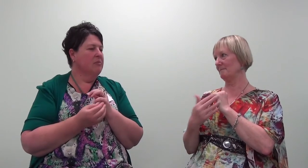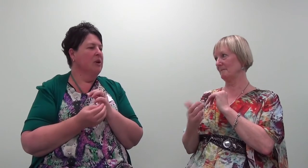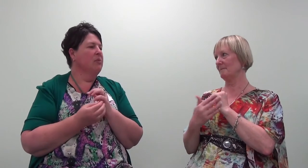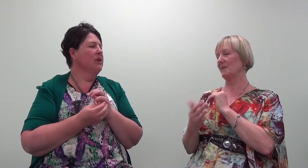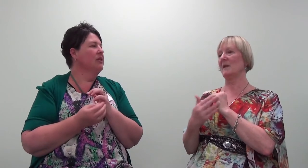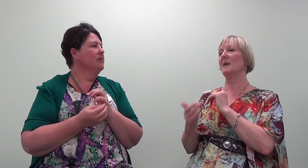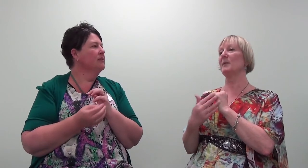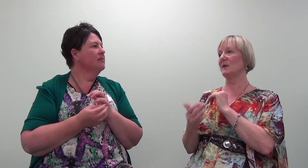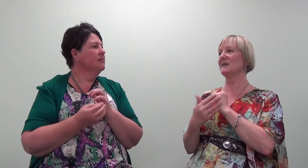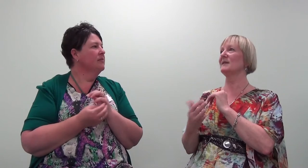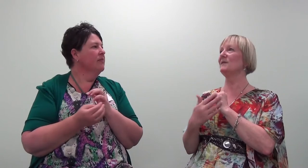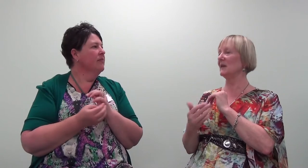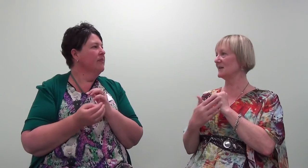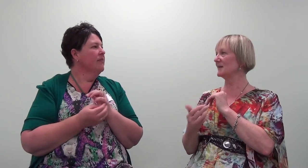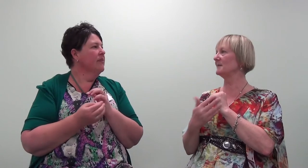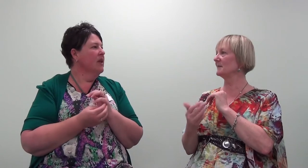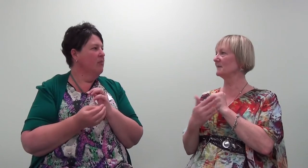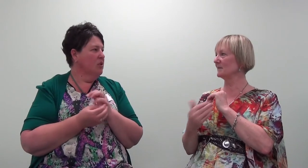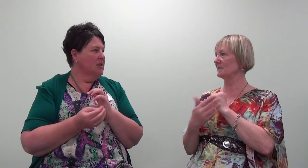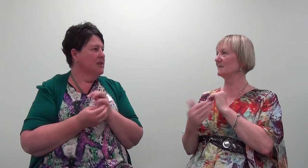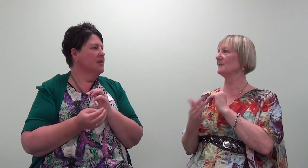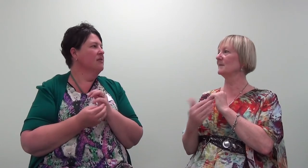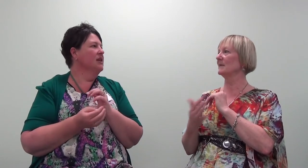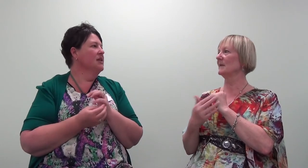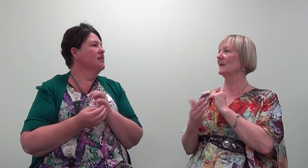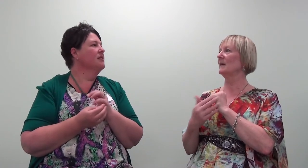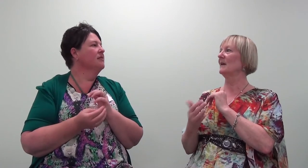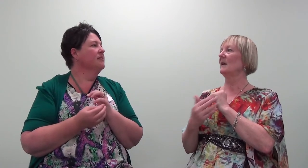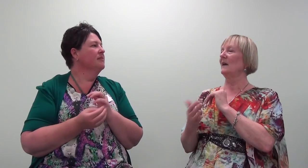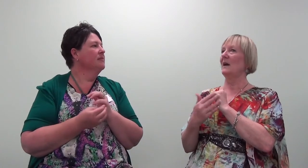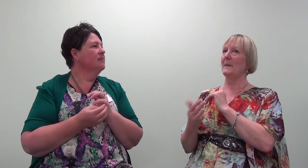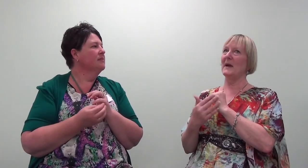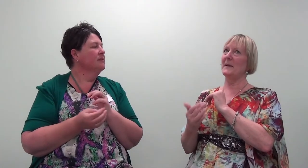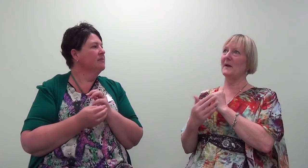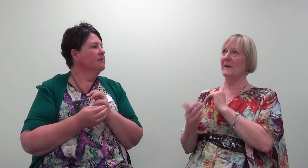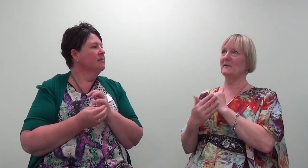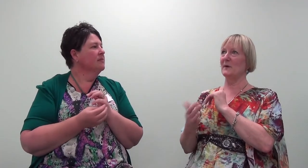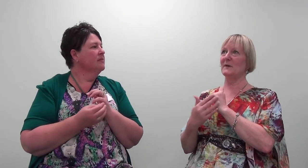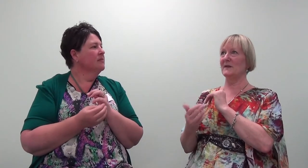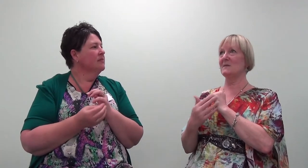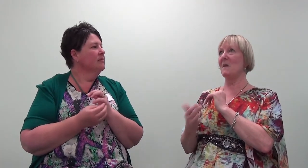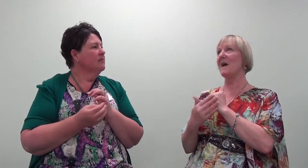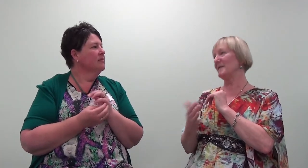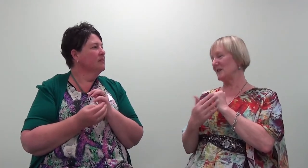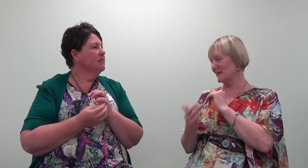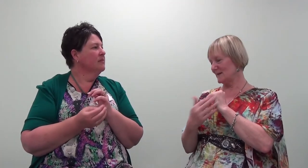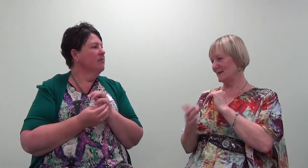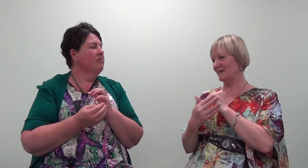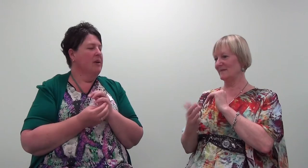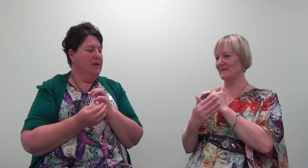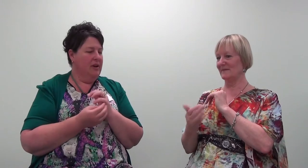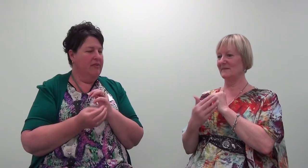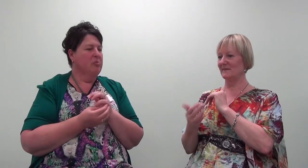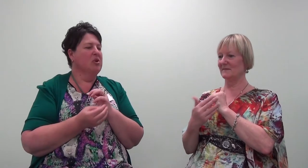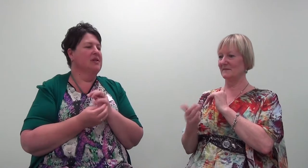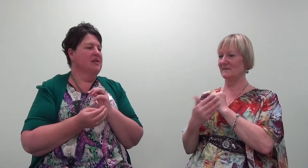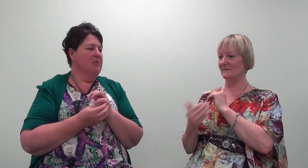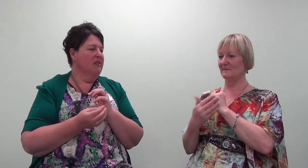in my body. And process and release it. And process and release it. And maybe I have to process my fears. Maybe I have to process my